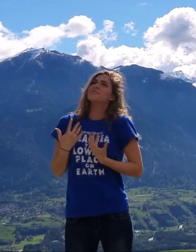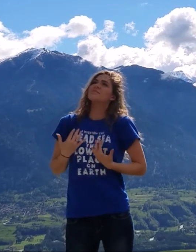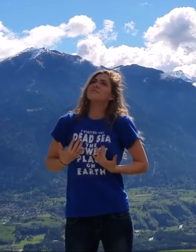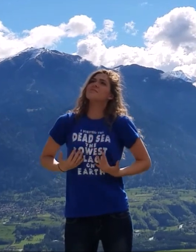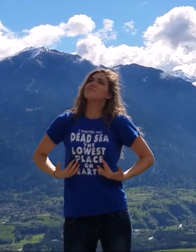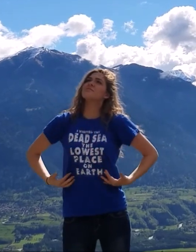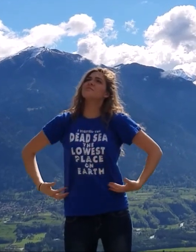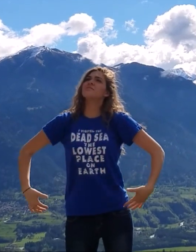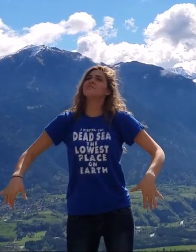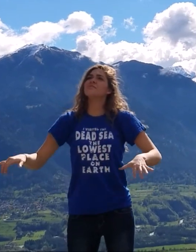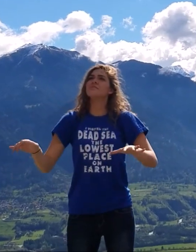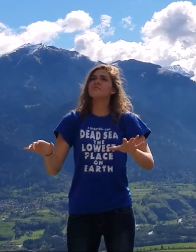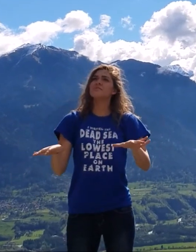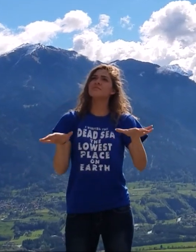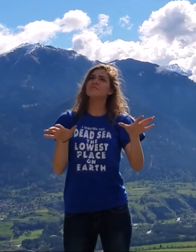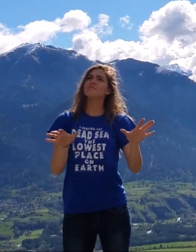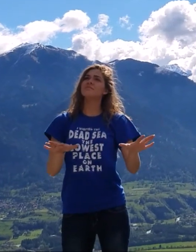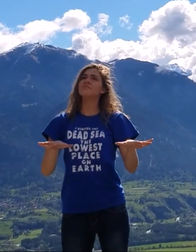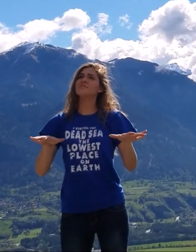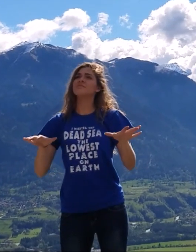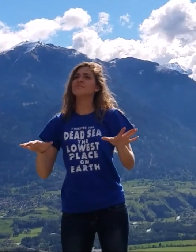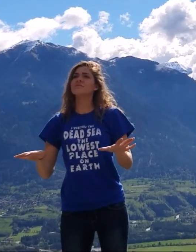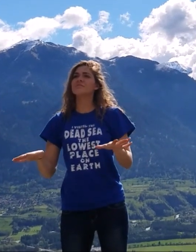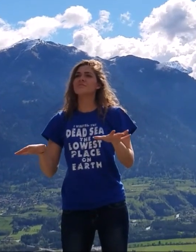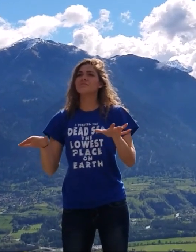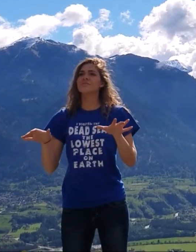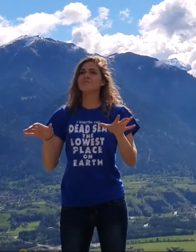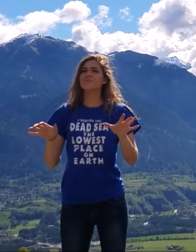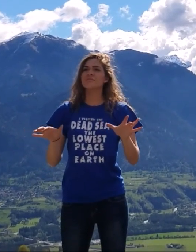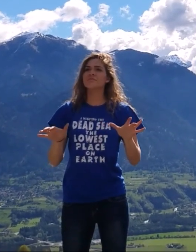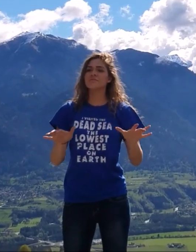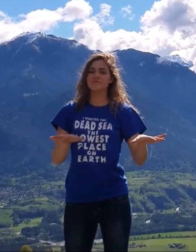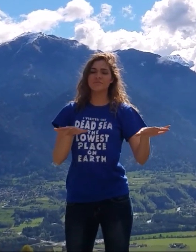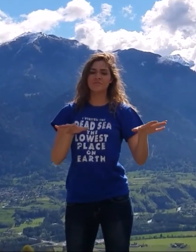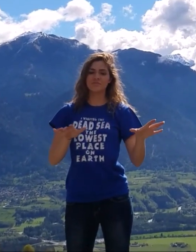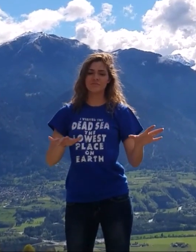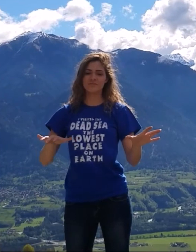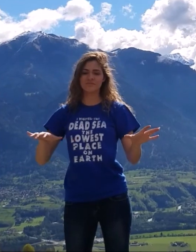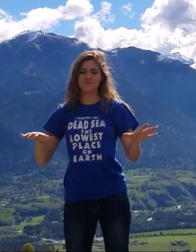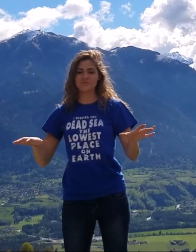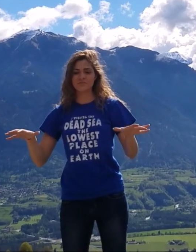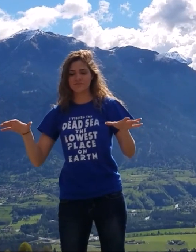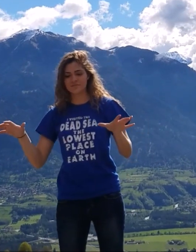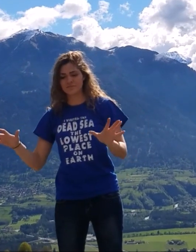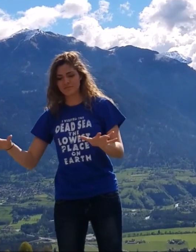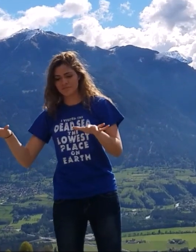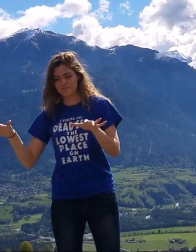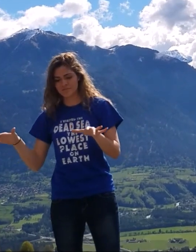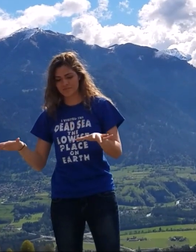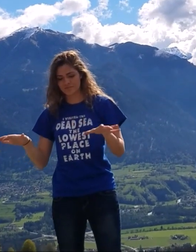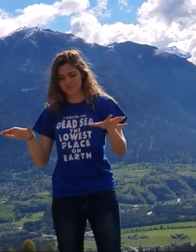Story you